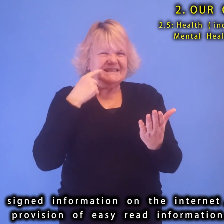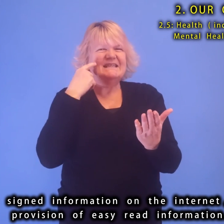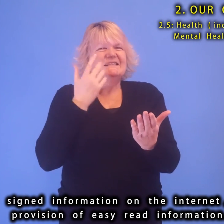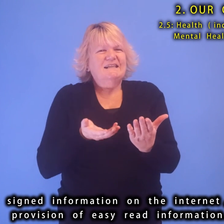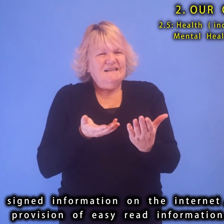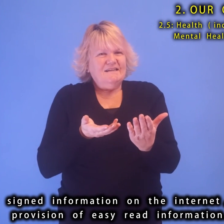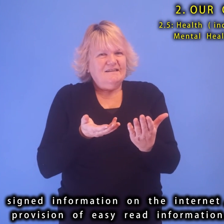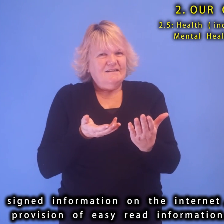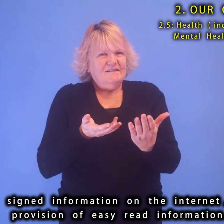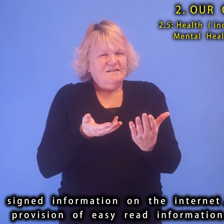of easy-read information.